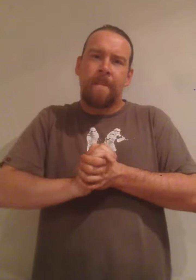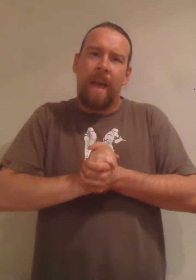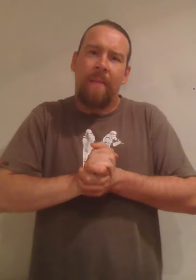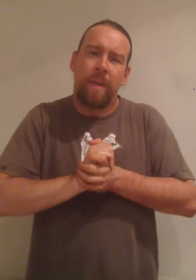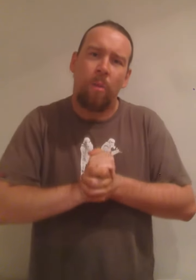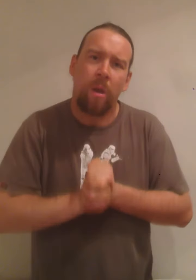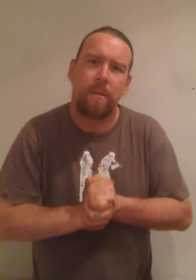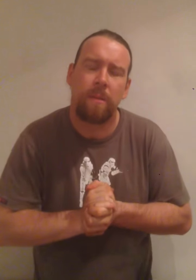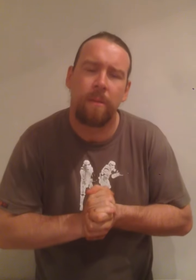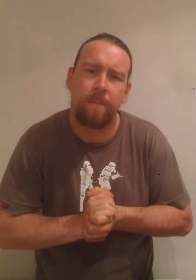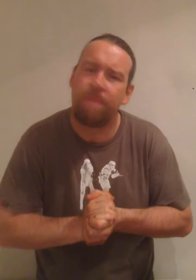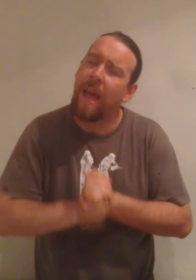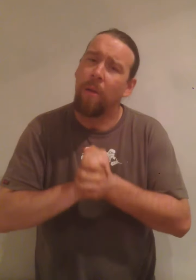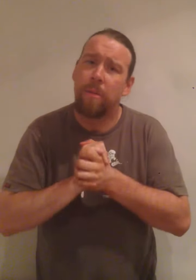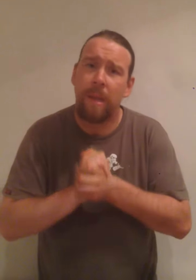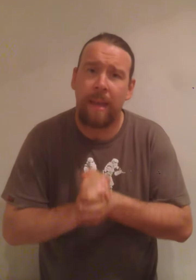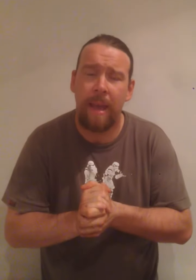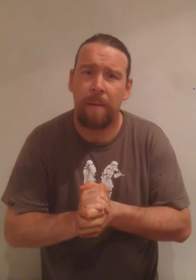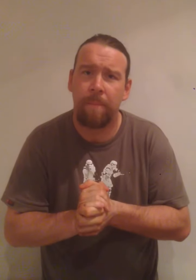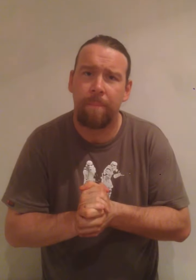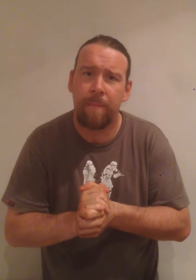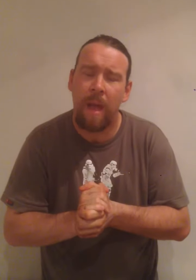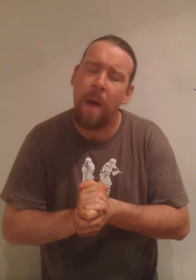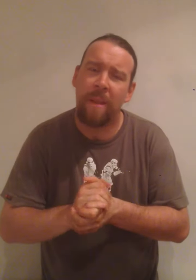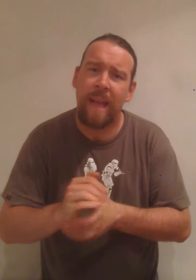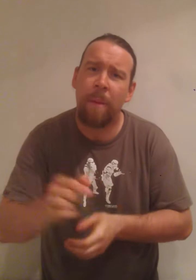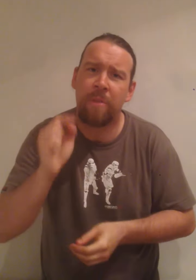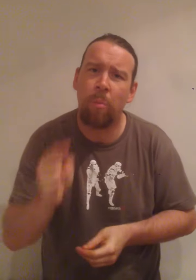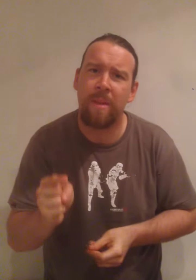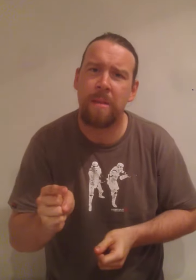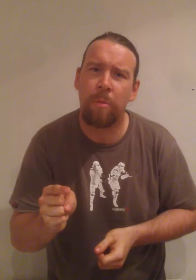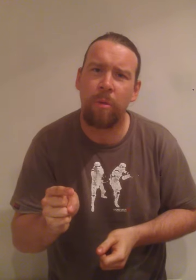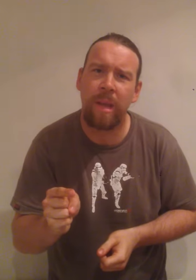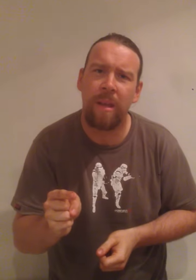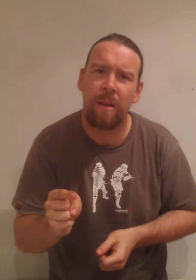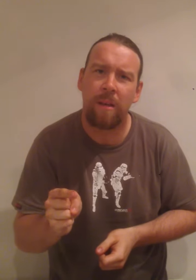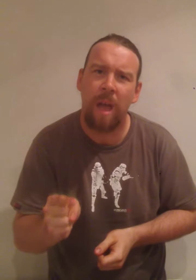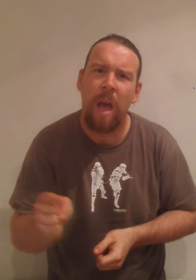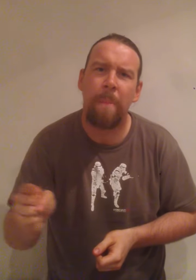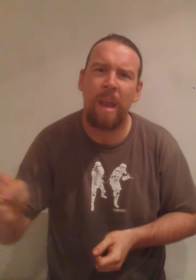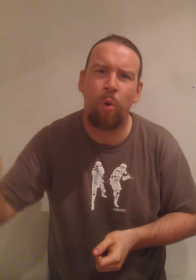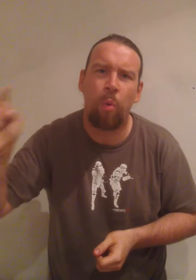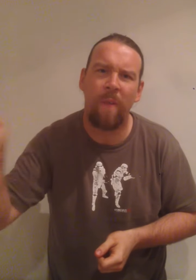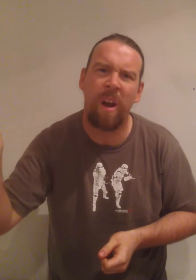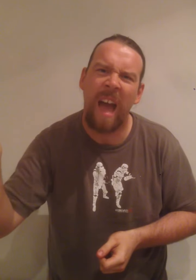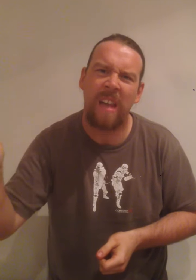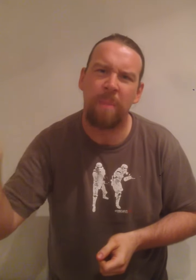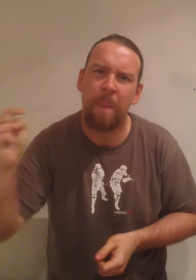I've said it once and I'll say it again. By the time I'm done with SWE men will quiver at the mere